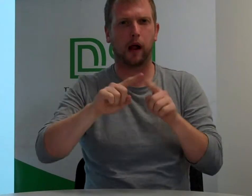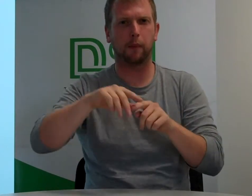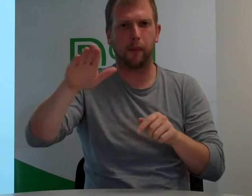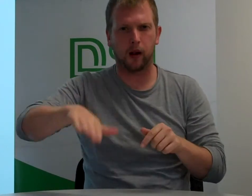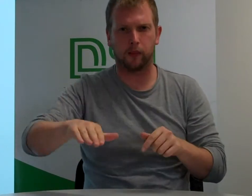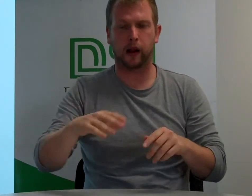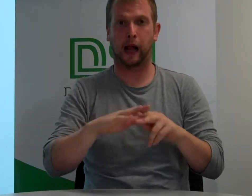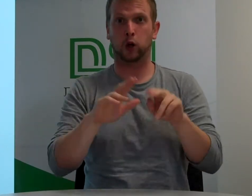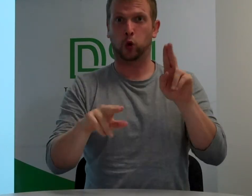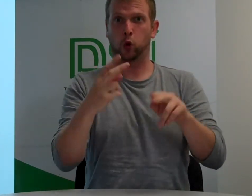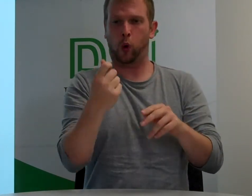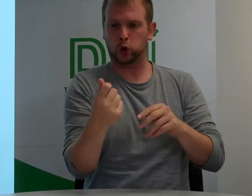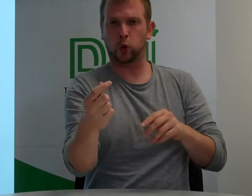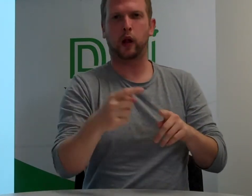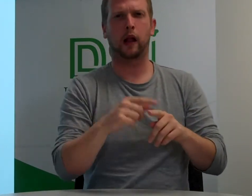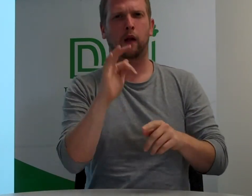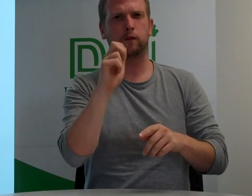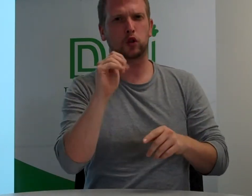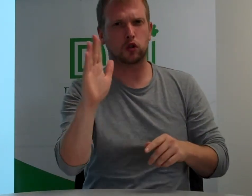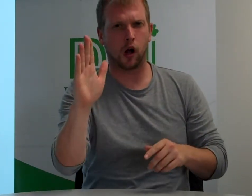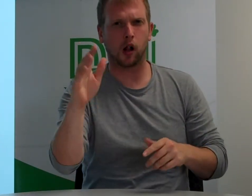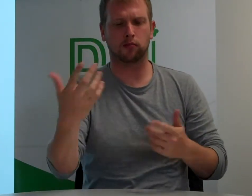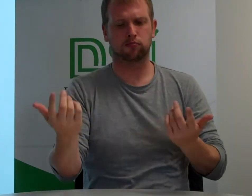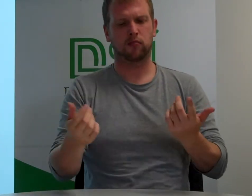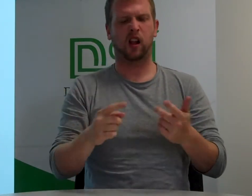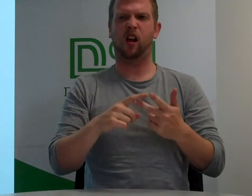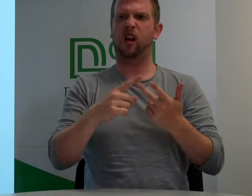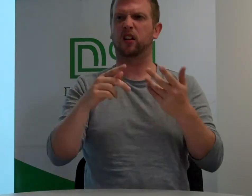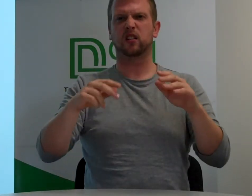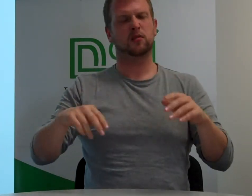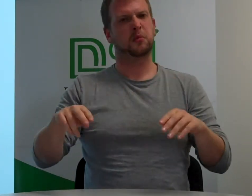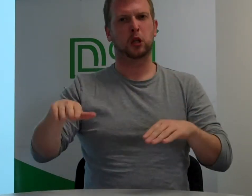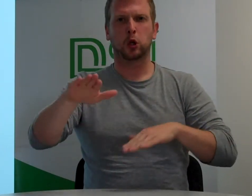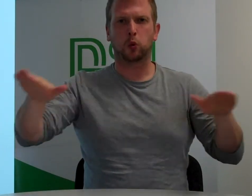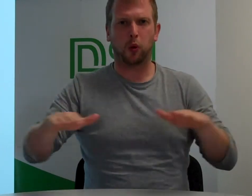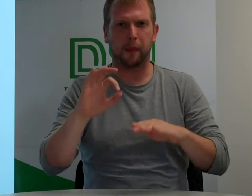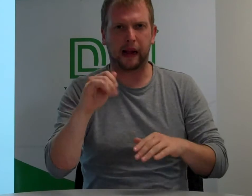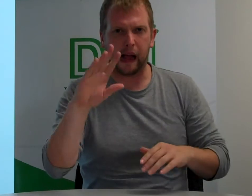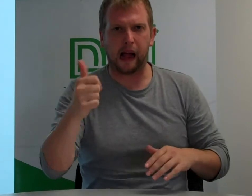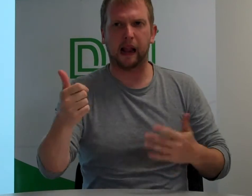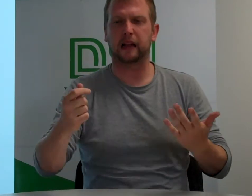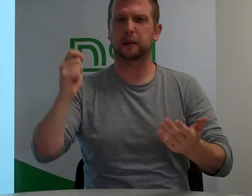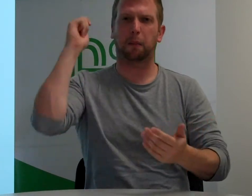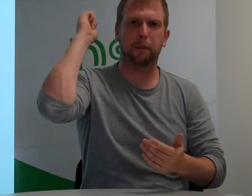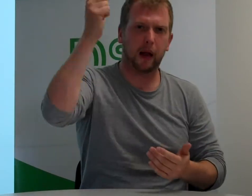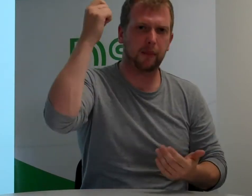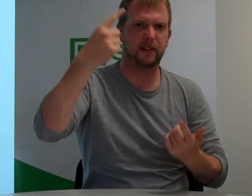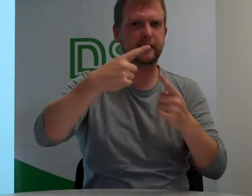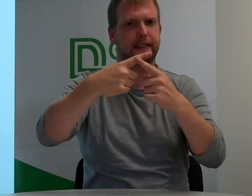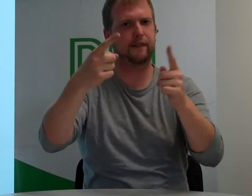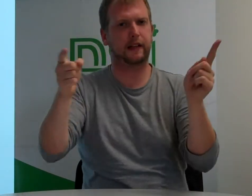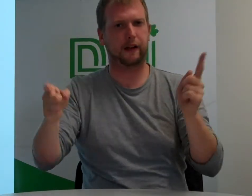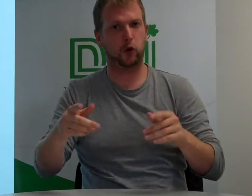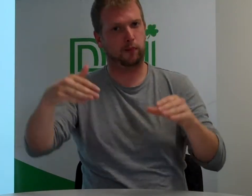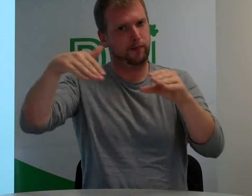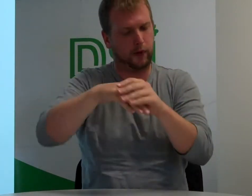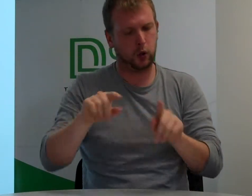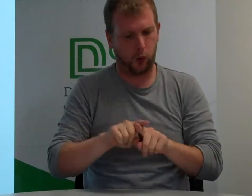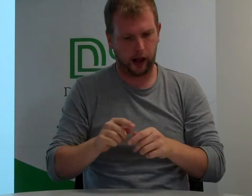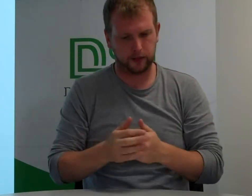first star, the swimming gala activities as well.